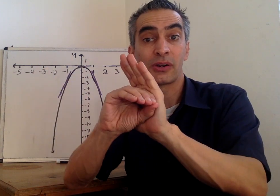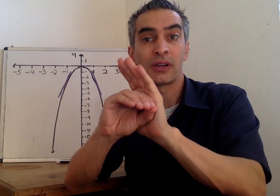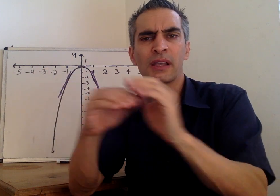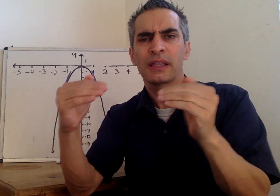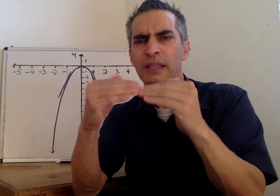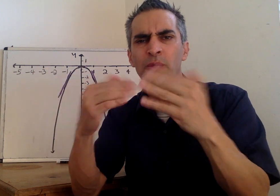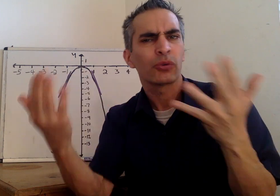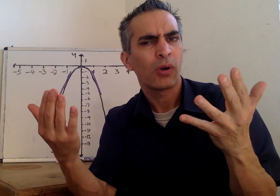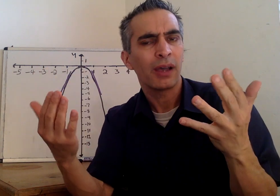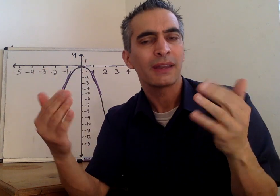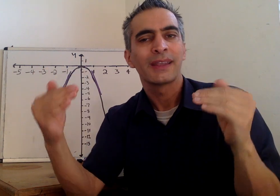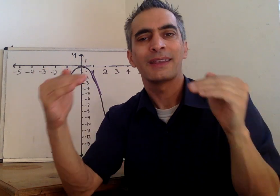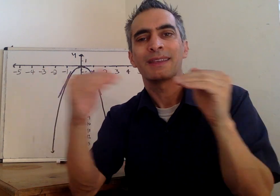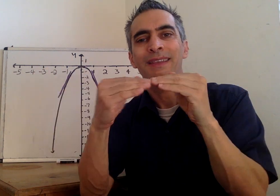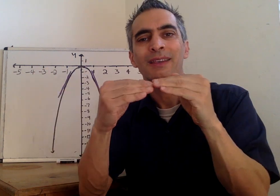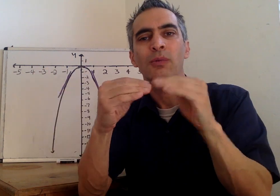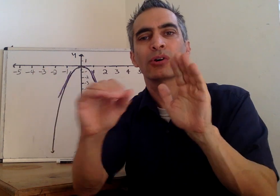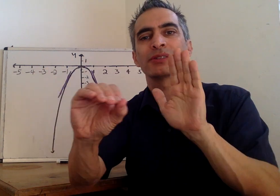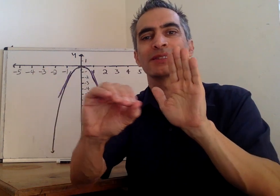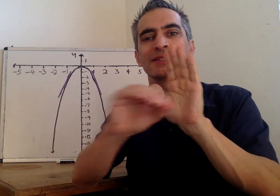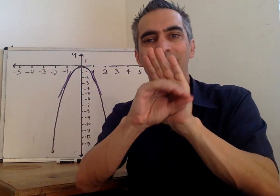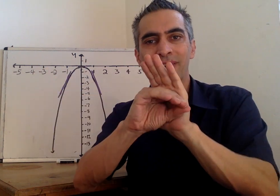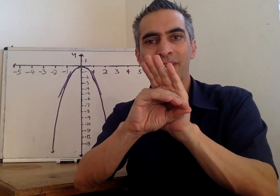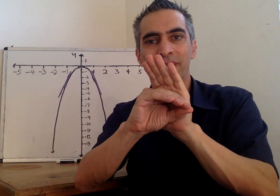equals 0.